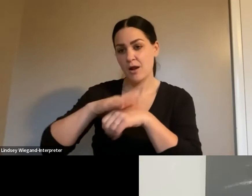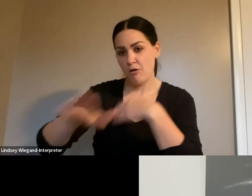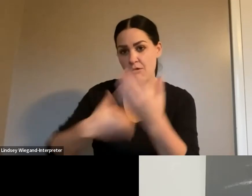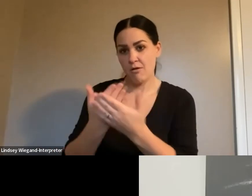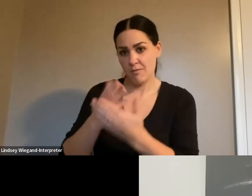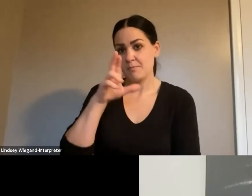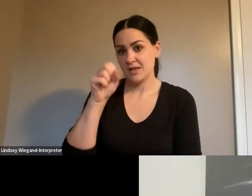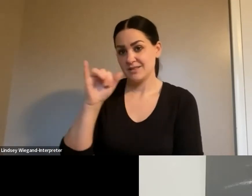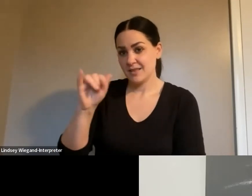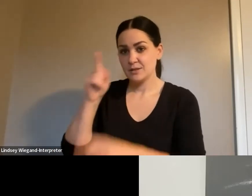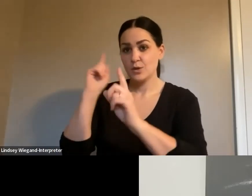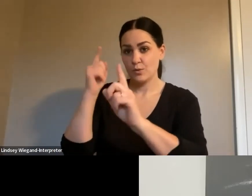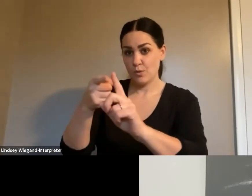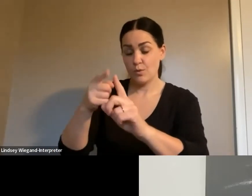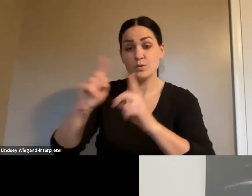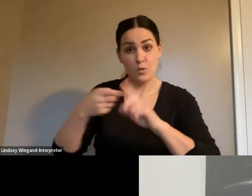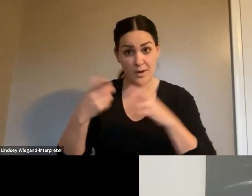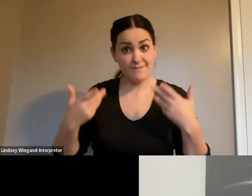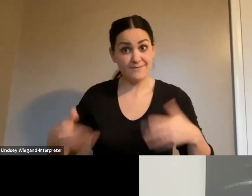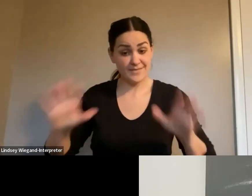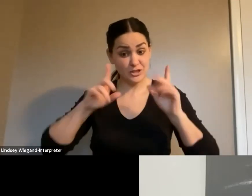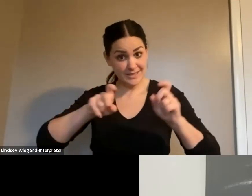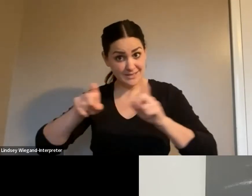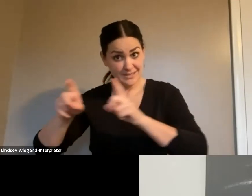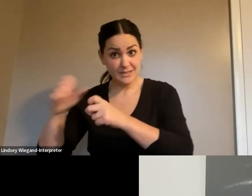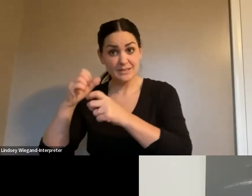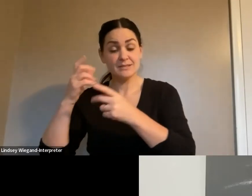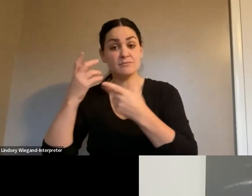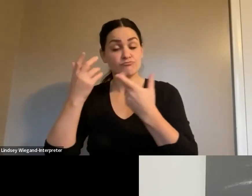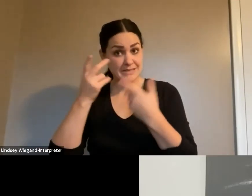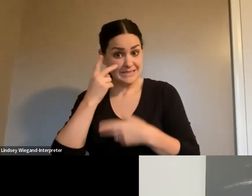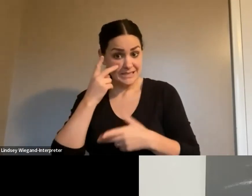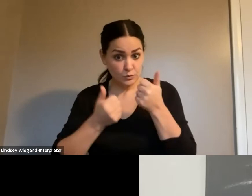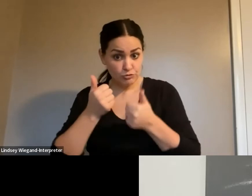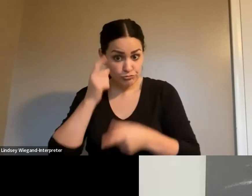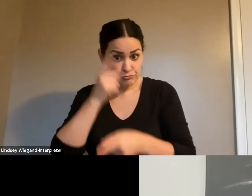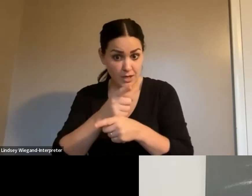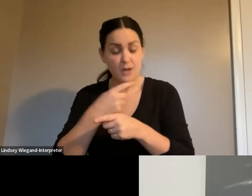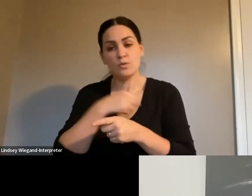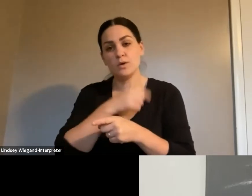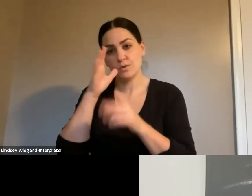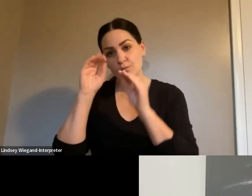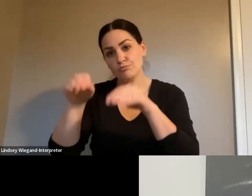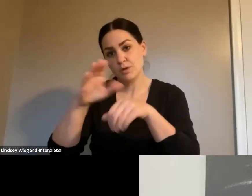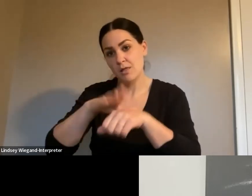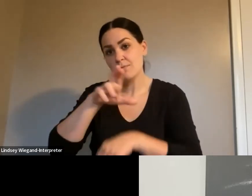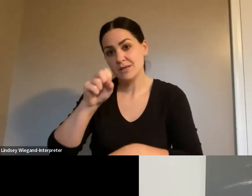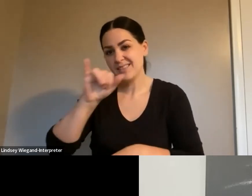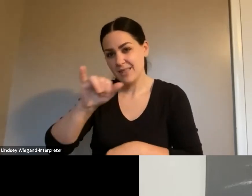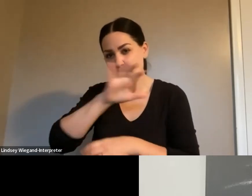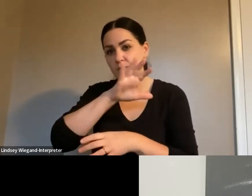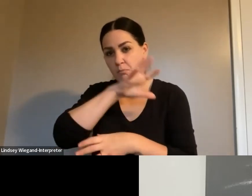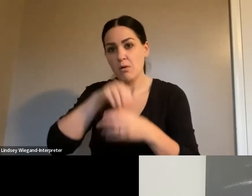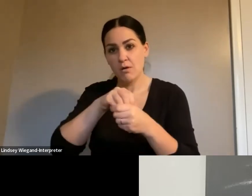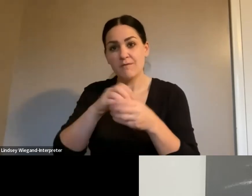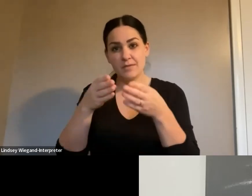we come to the conclusion of this pilot to see which one's the right one, we will be putting them on because it was part of what the public asked